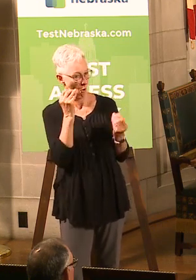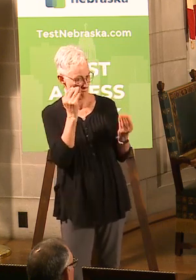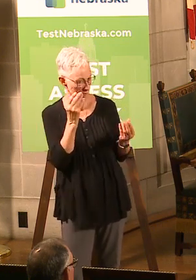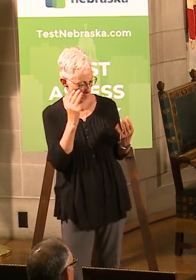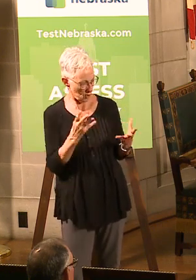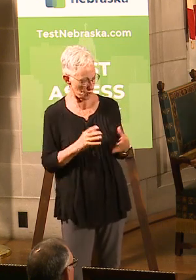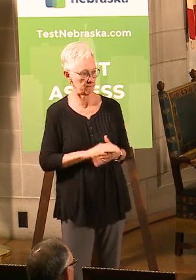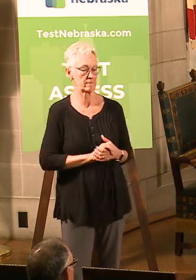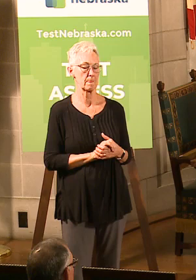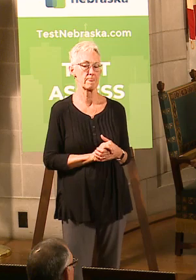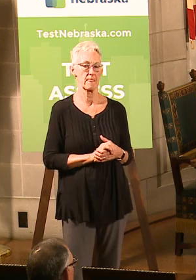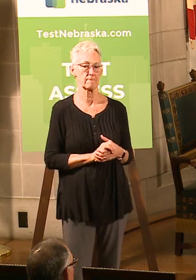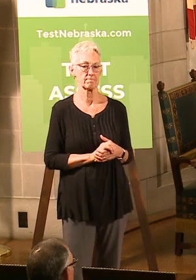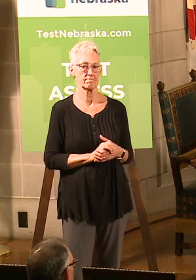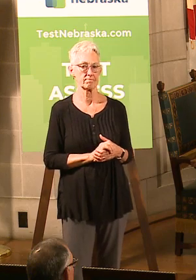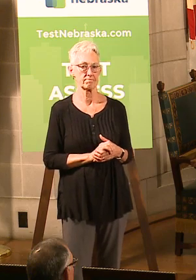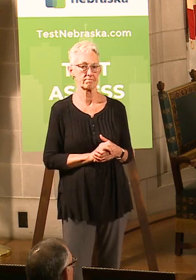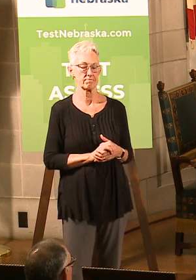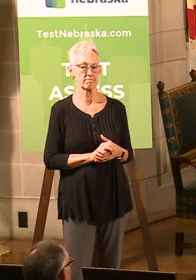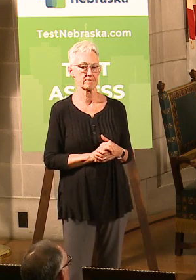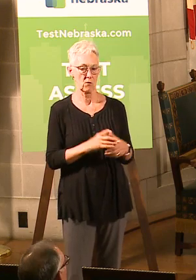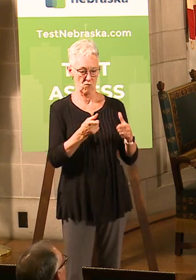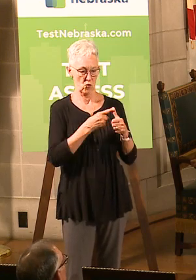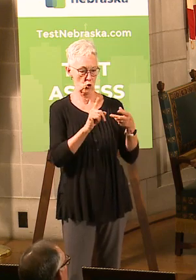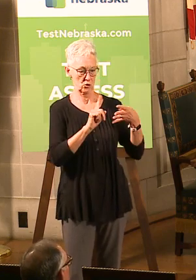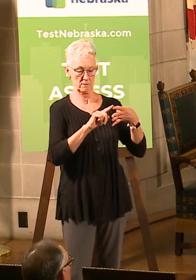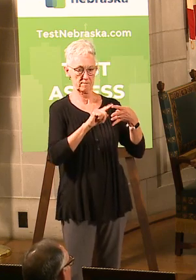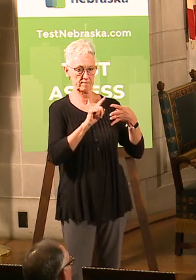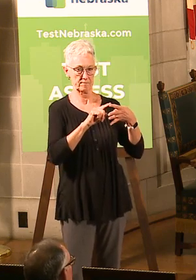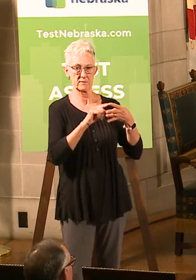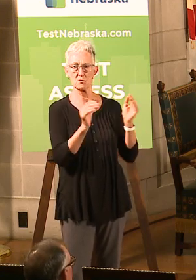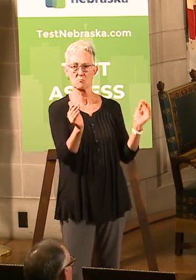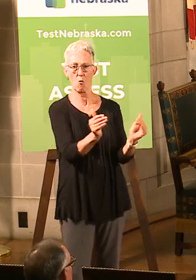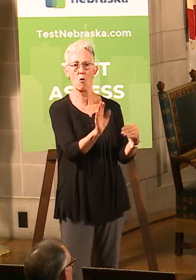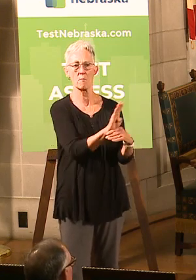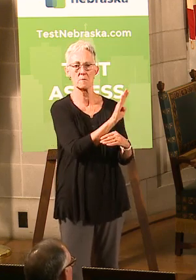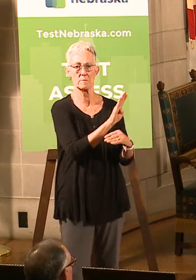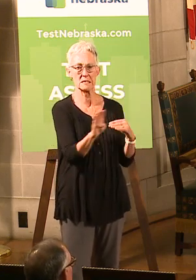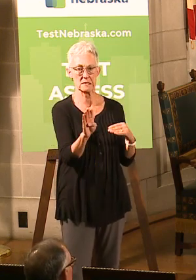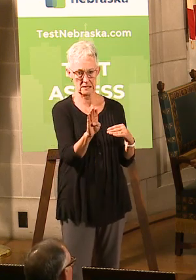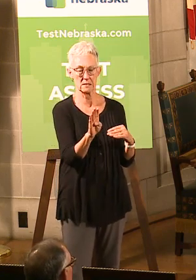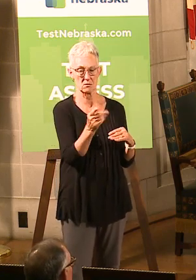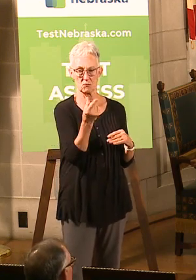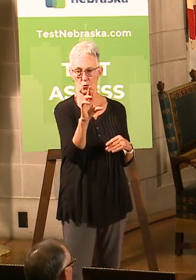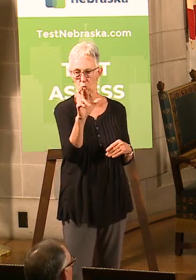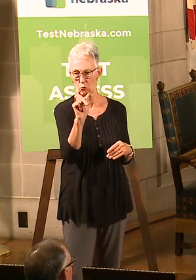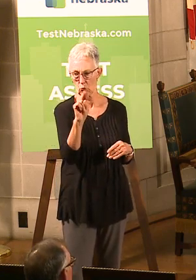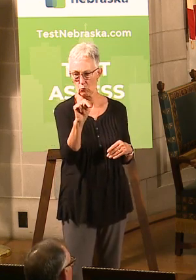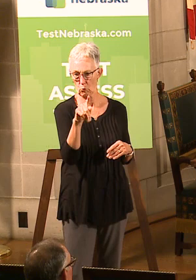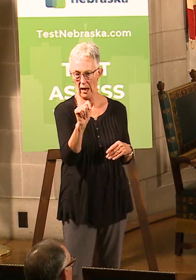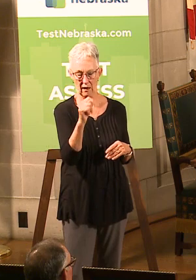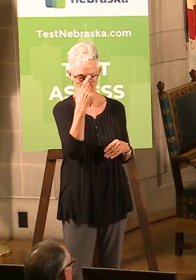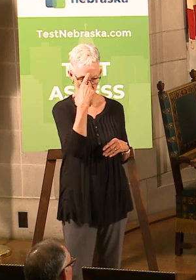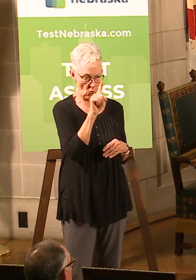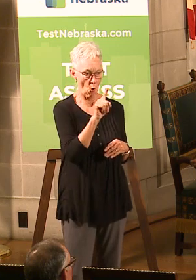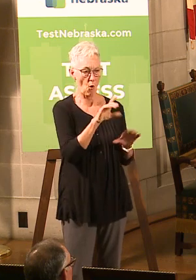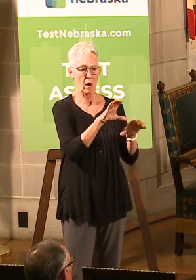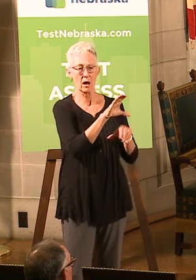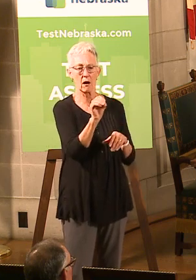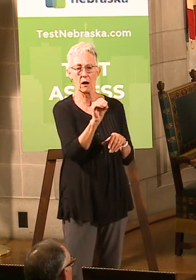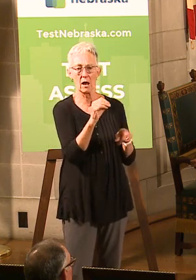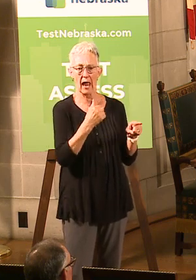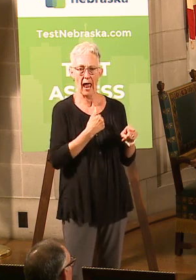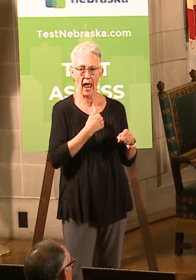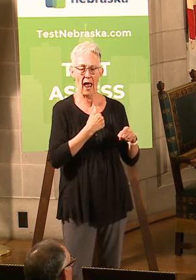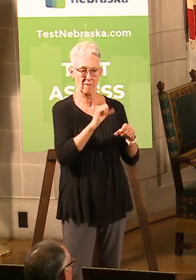first, let me talk about the Small Business Stabilization Grant, which will provide grants to small businesses with employees from 5 to